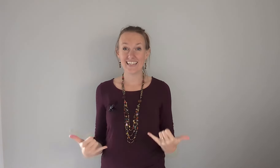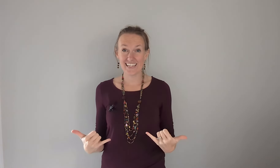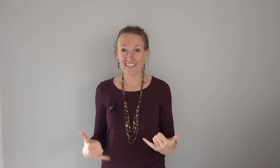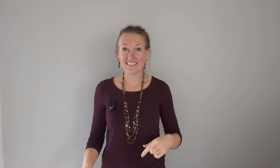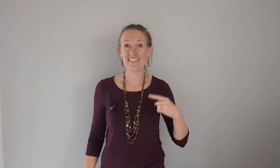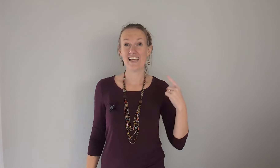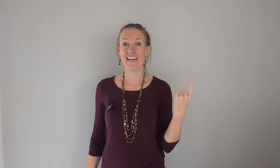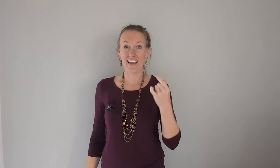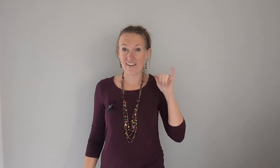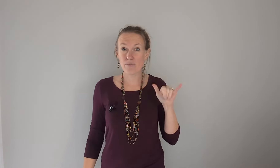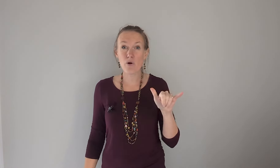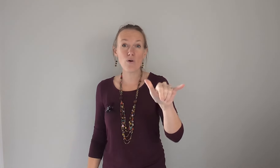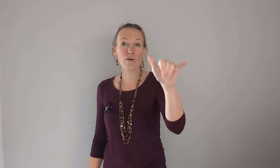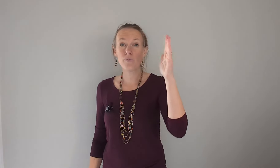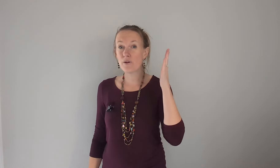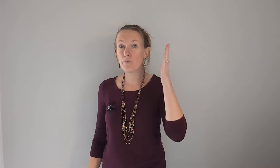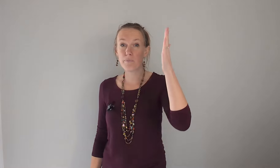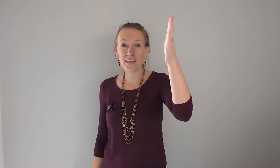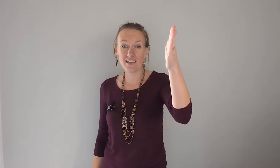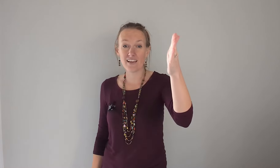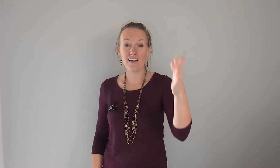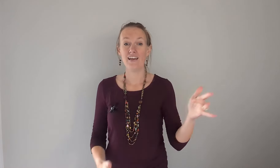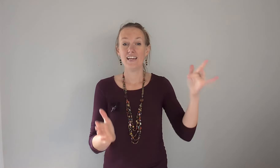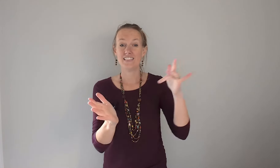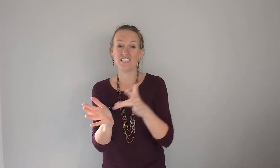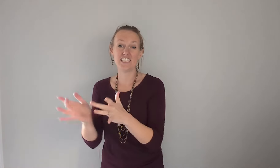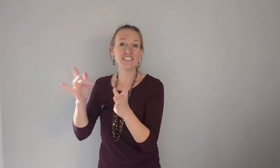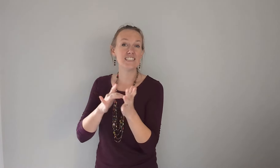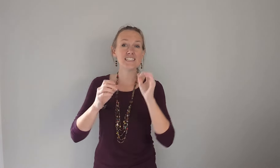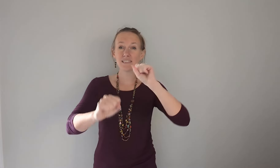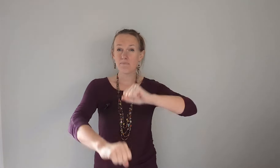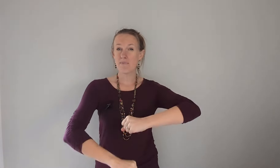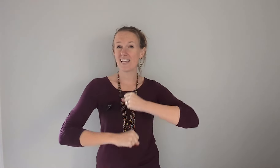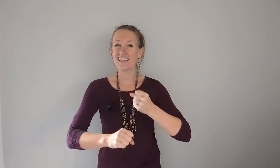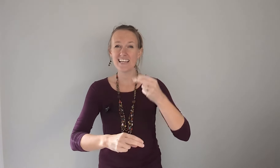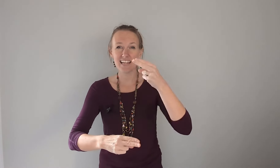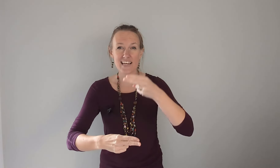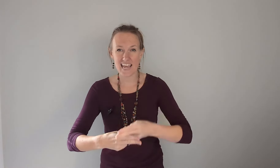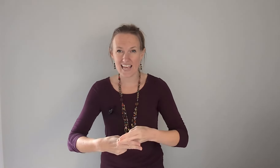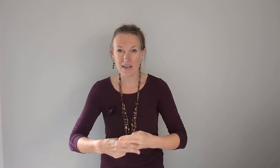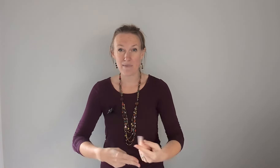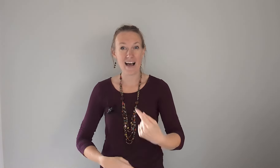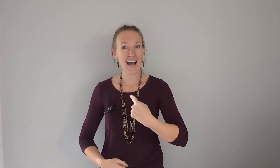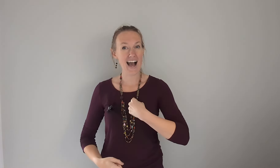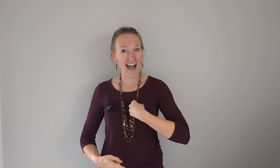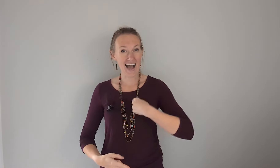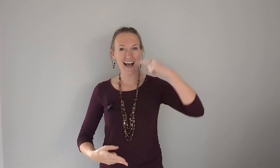is and evermore will be in jesus mighty name i